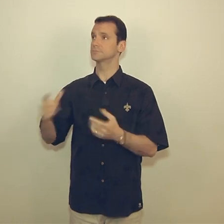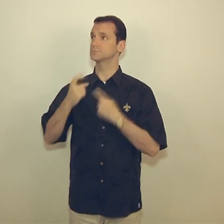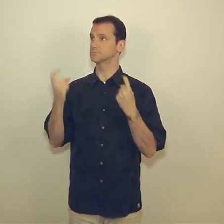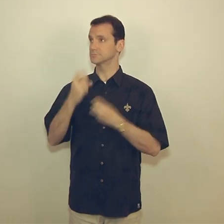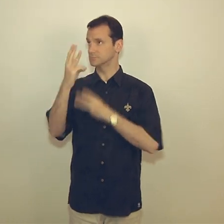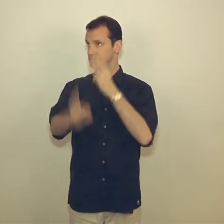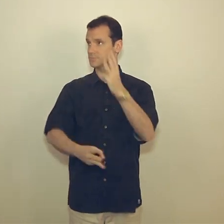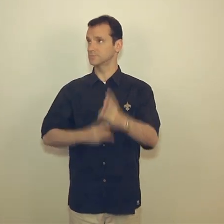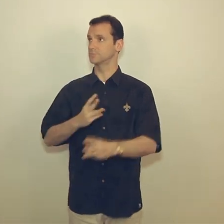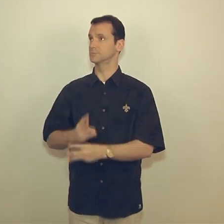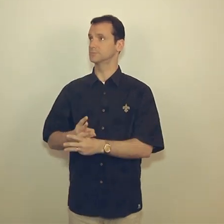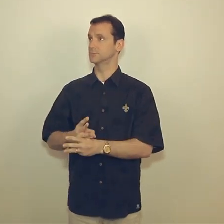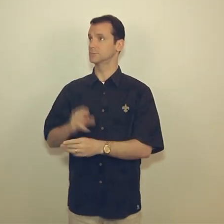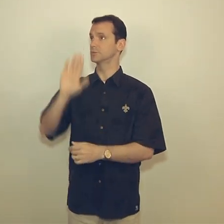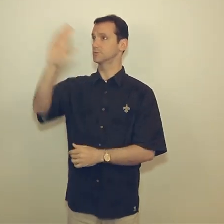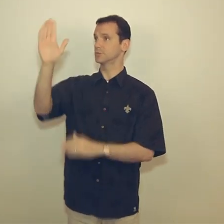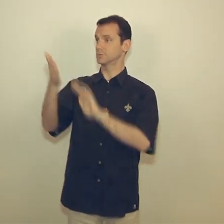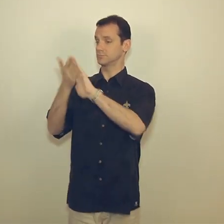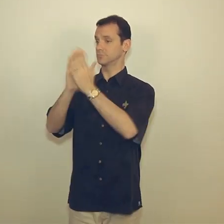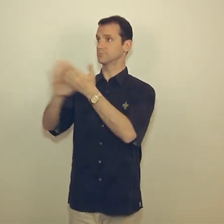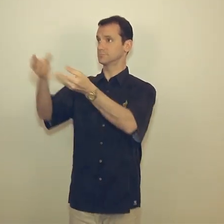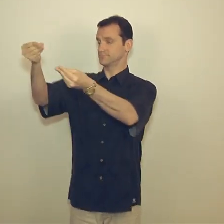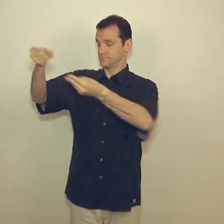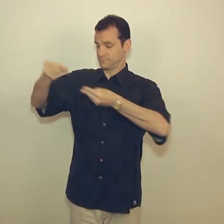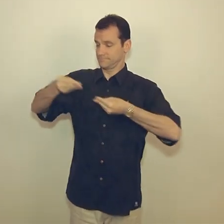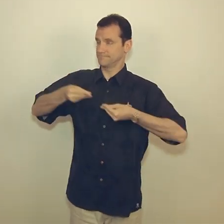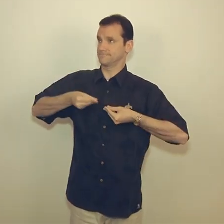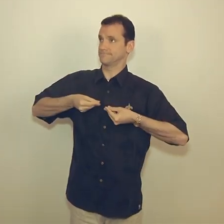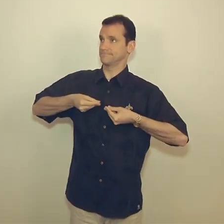the sins of the world, and grant us peace.